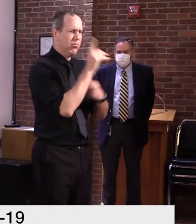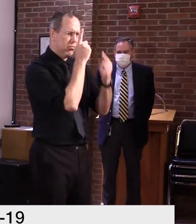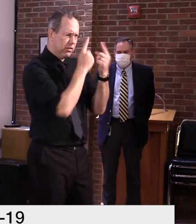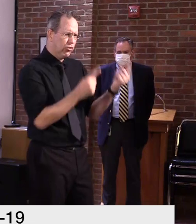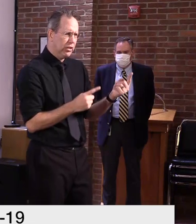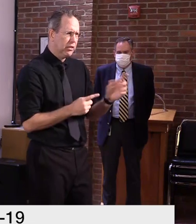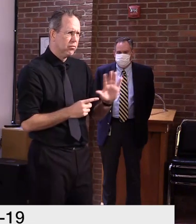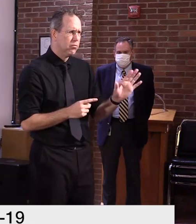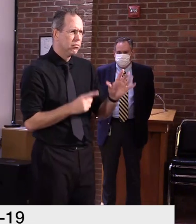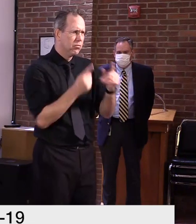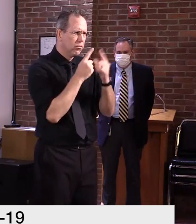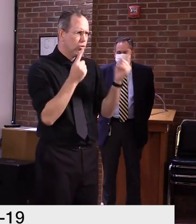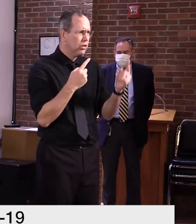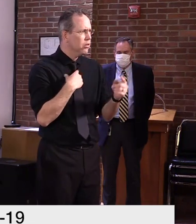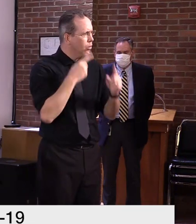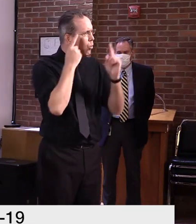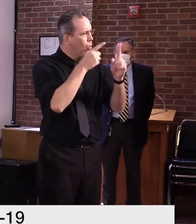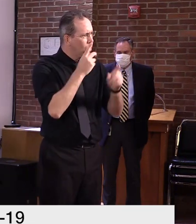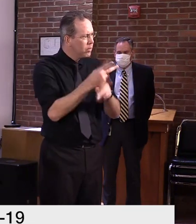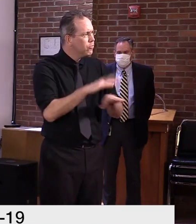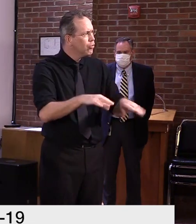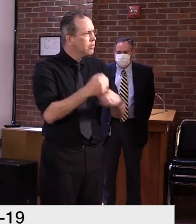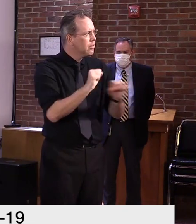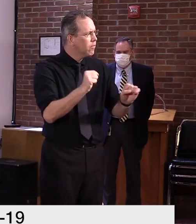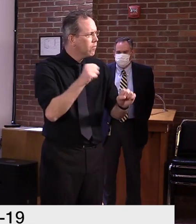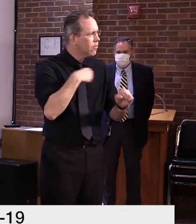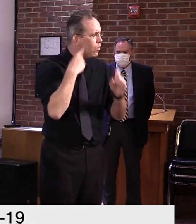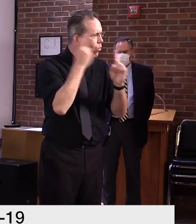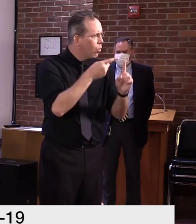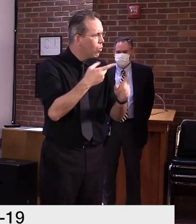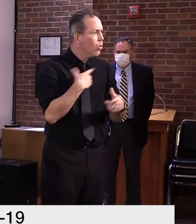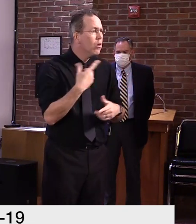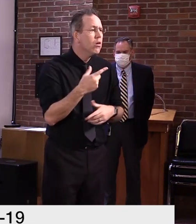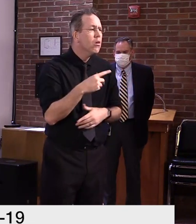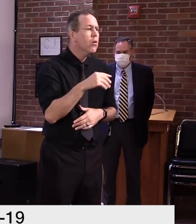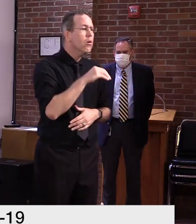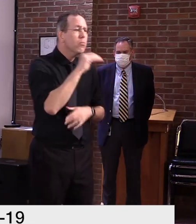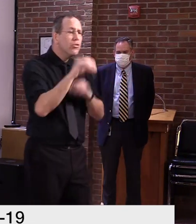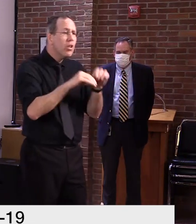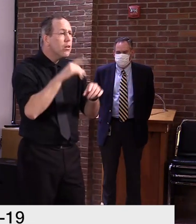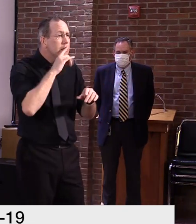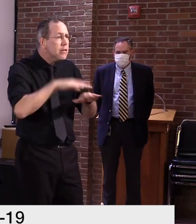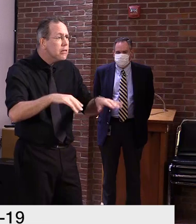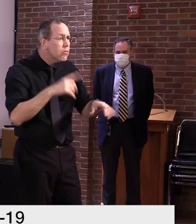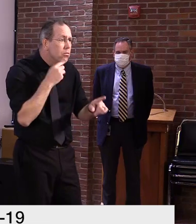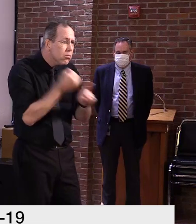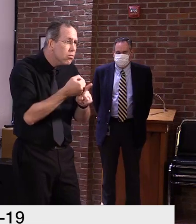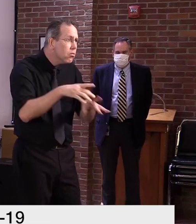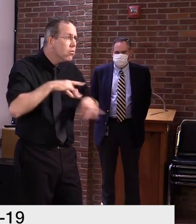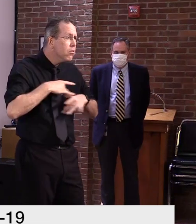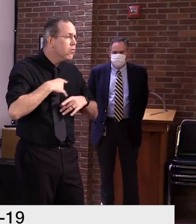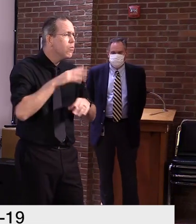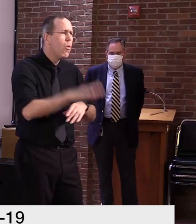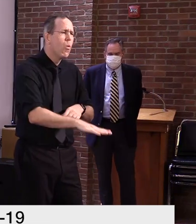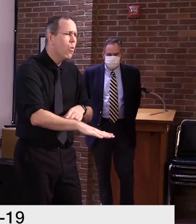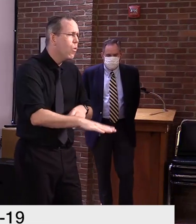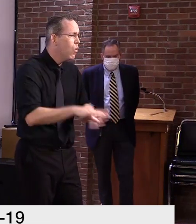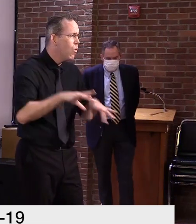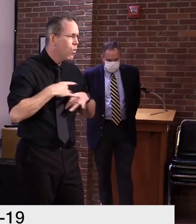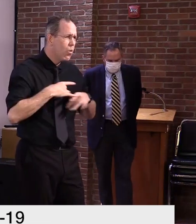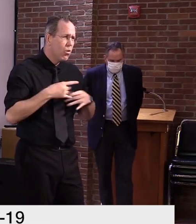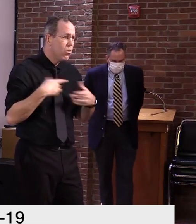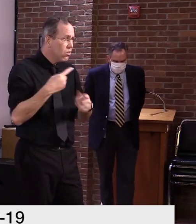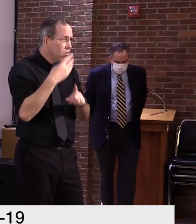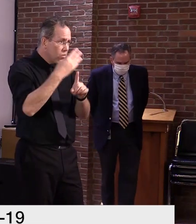a low positivity rate. Um, I believe we've gotten through a lot, uh, over the last, uh, four to five months.